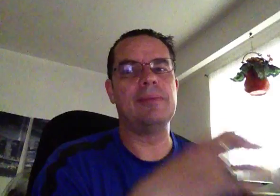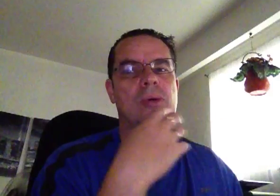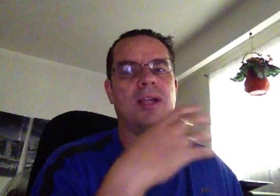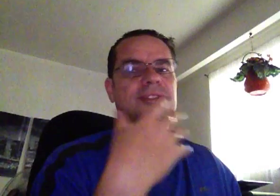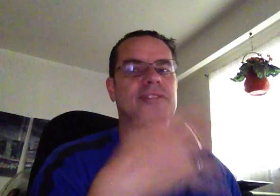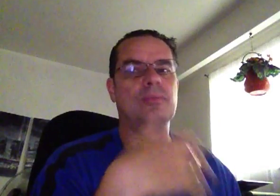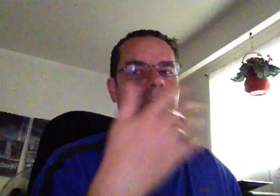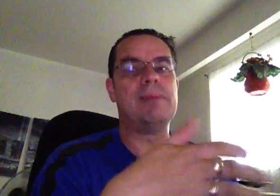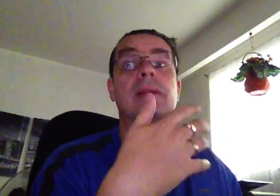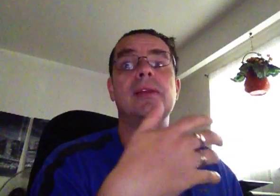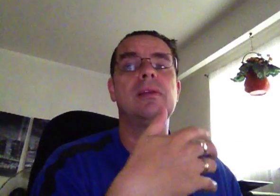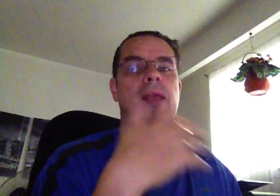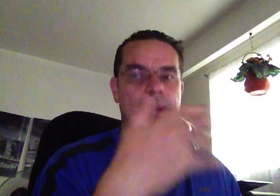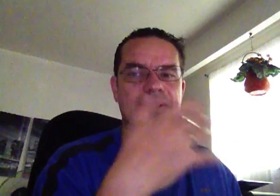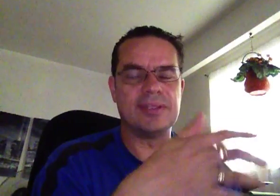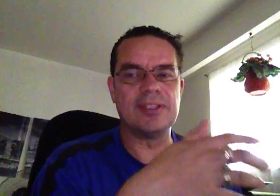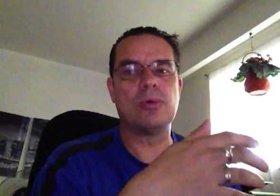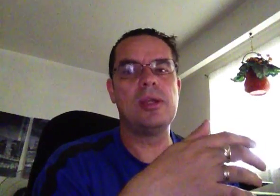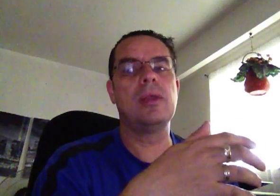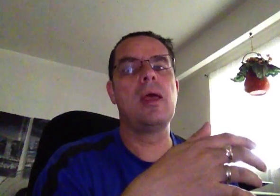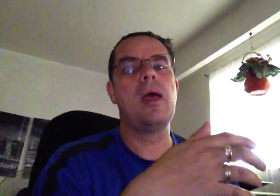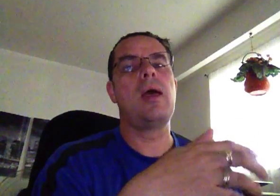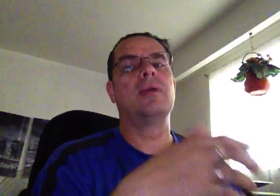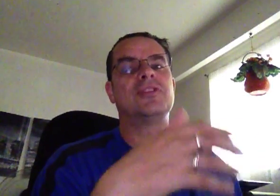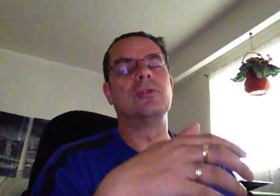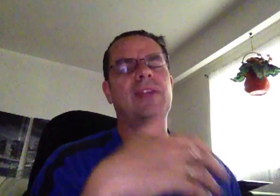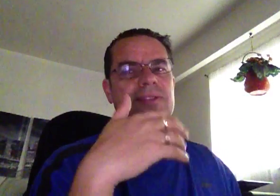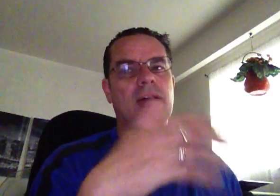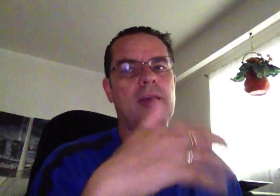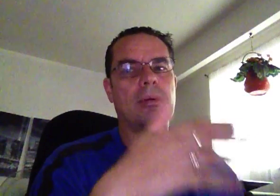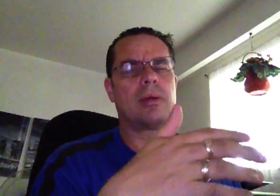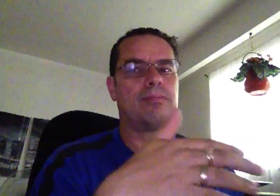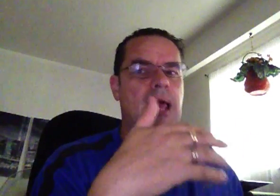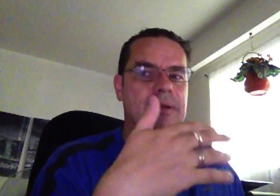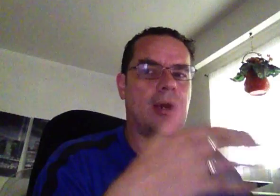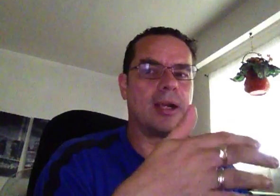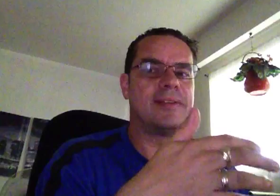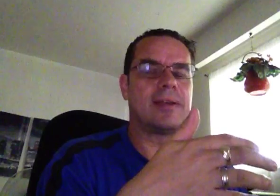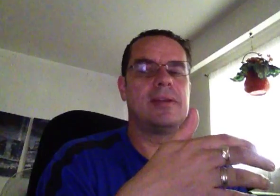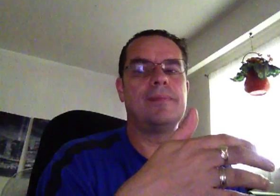TWS just more appealing, at least at this point. So, that's how I'm planning to architect it.